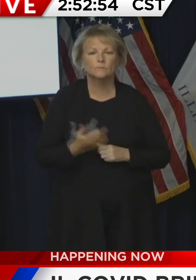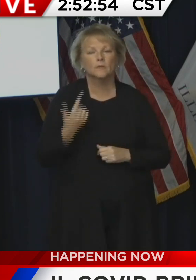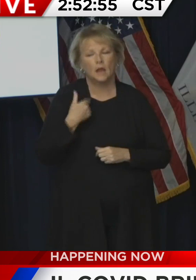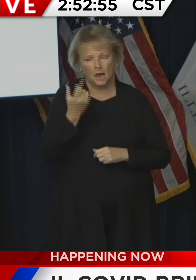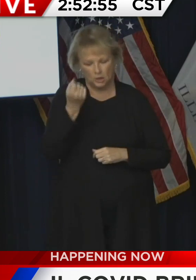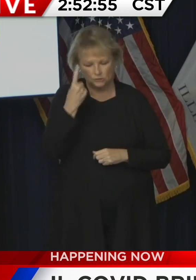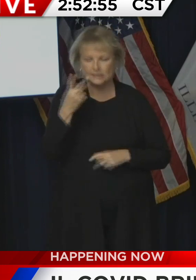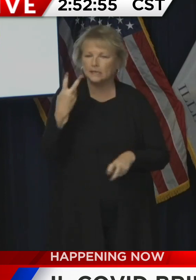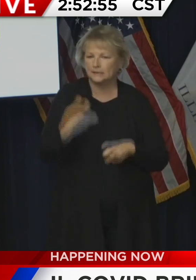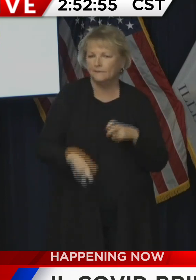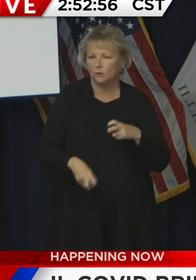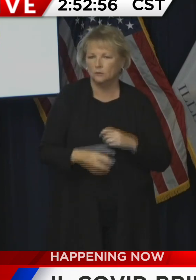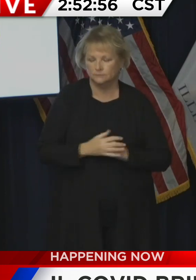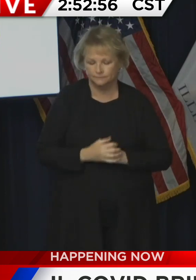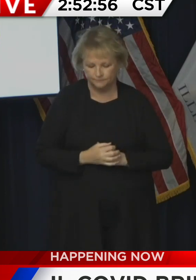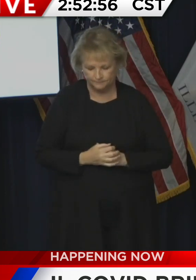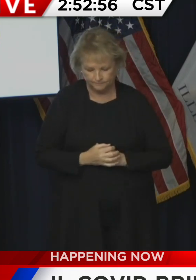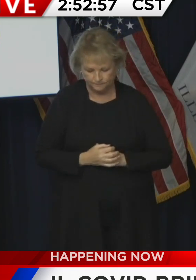how difficult it is. I do.